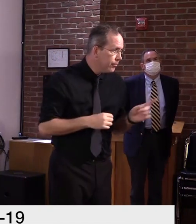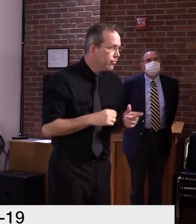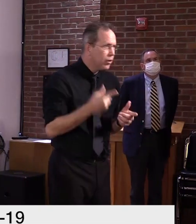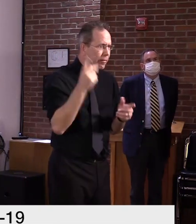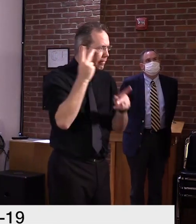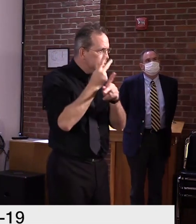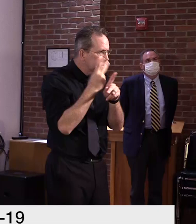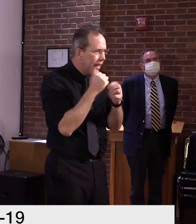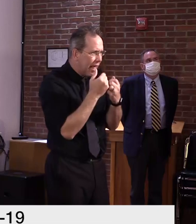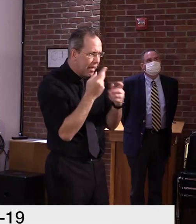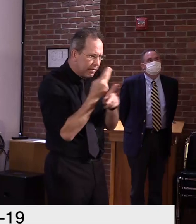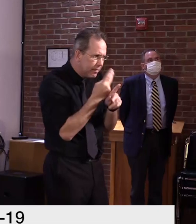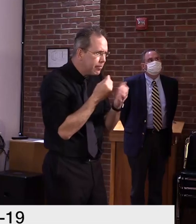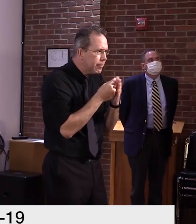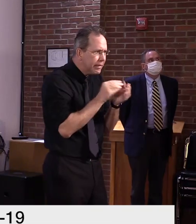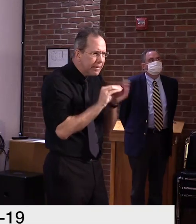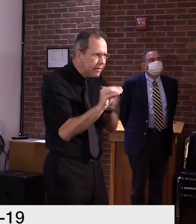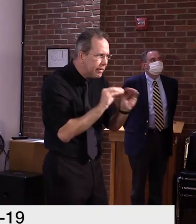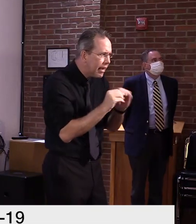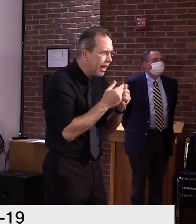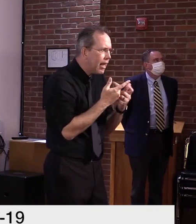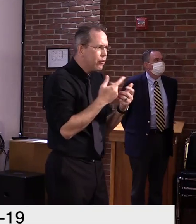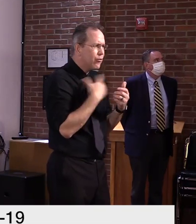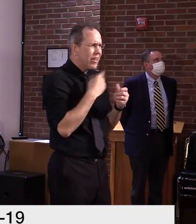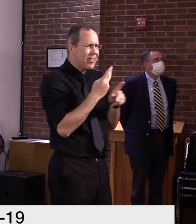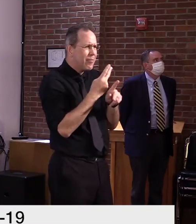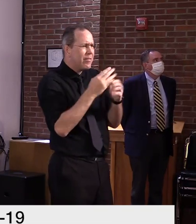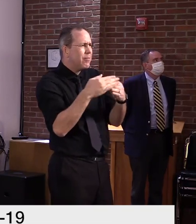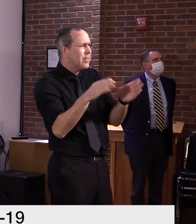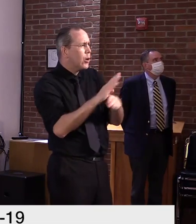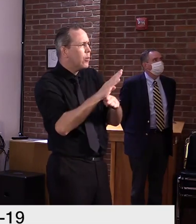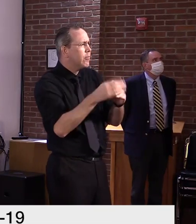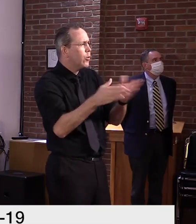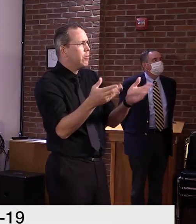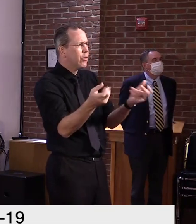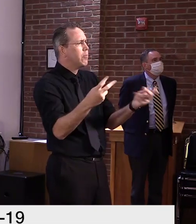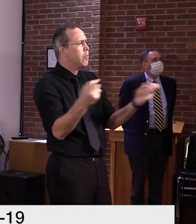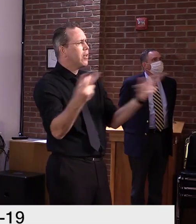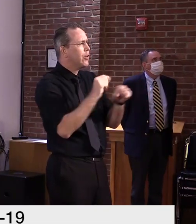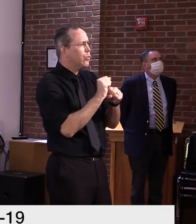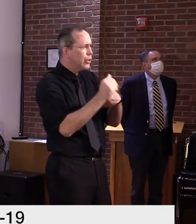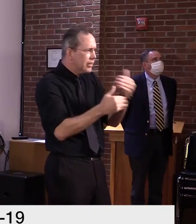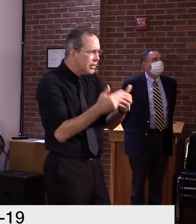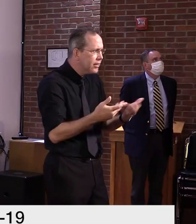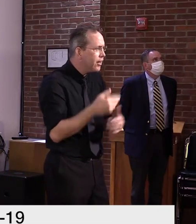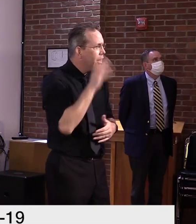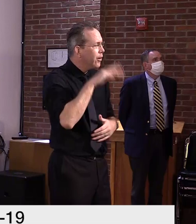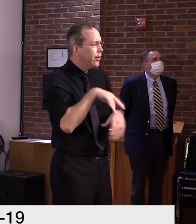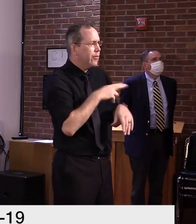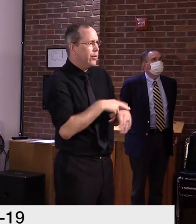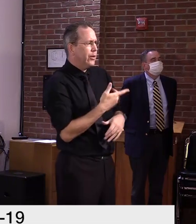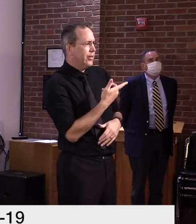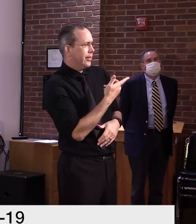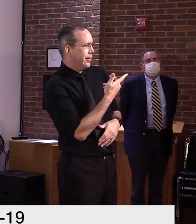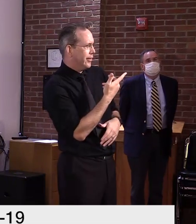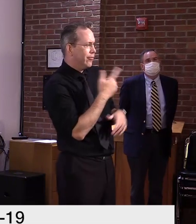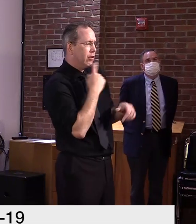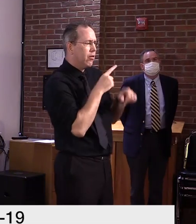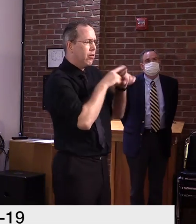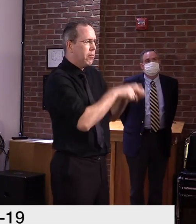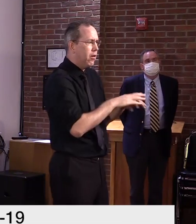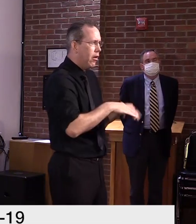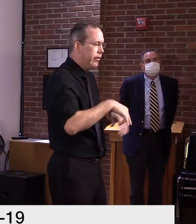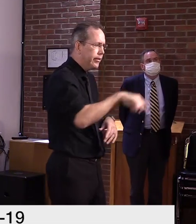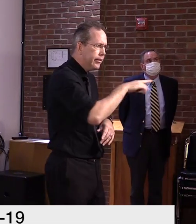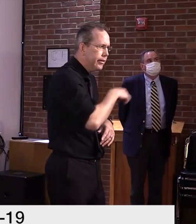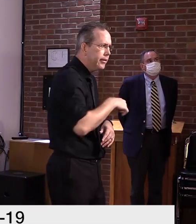keep opening up the economy as much as we can. But we do rely on the region. We do rely on the rest